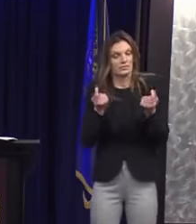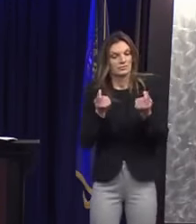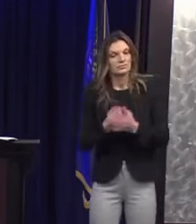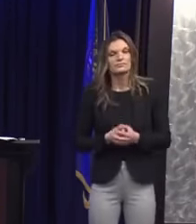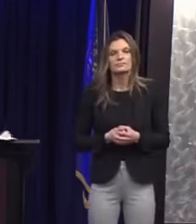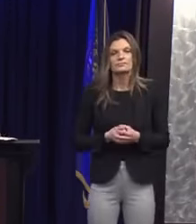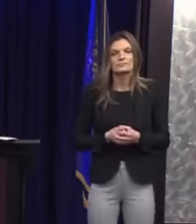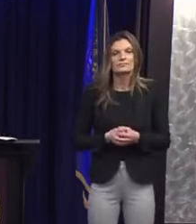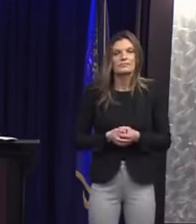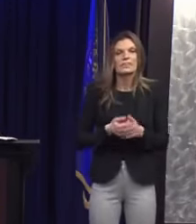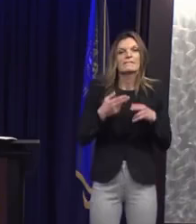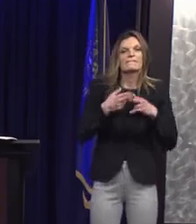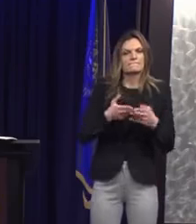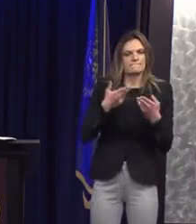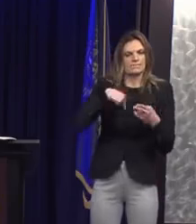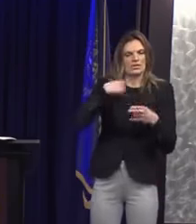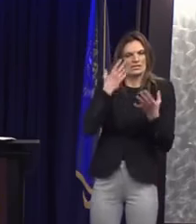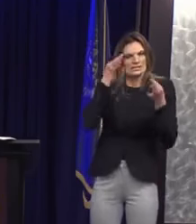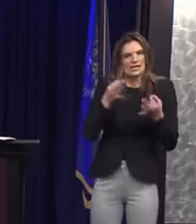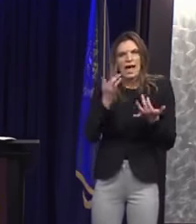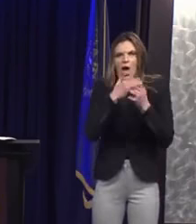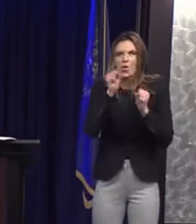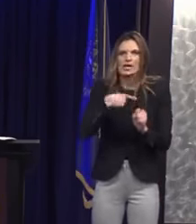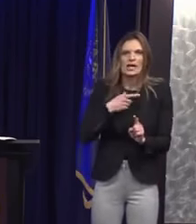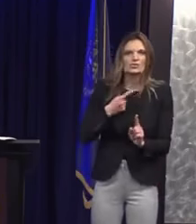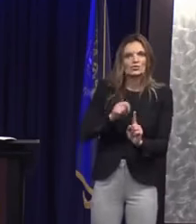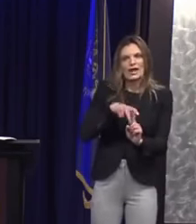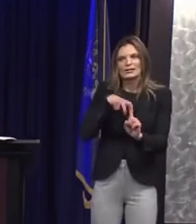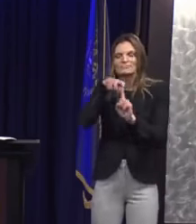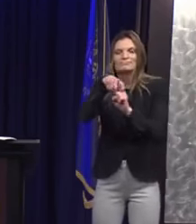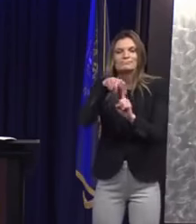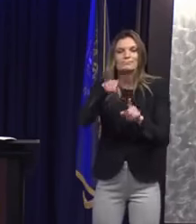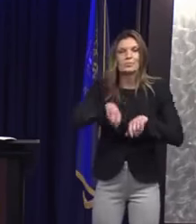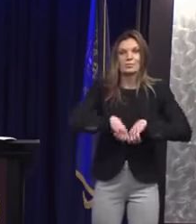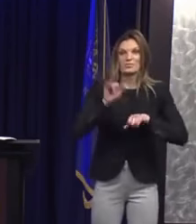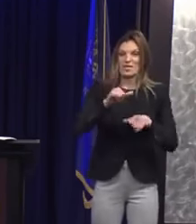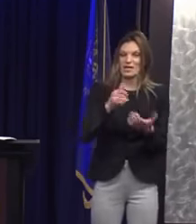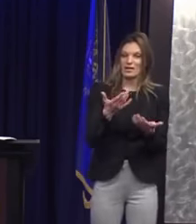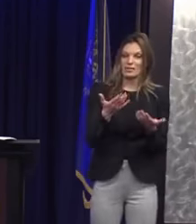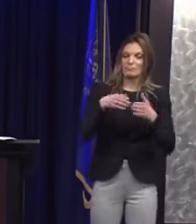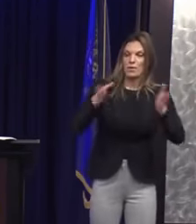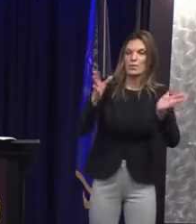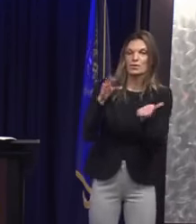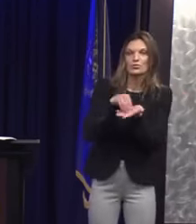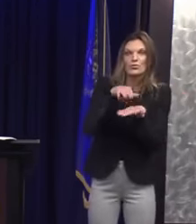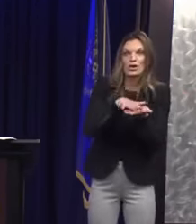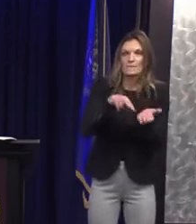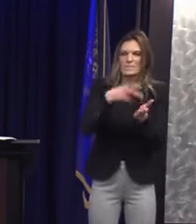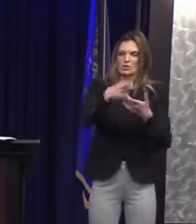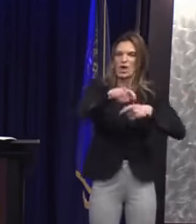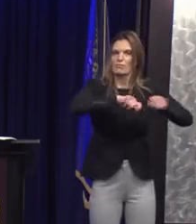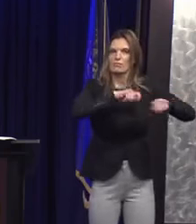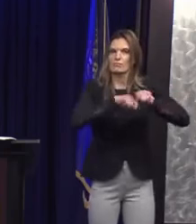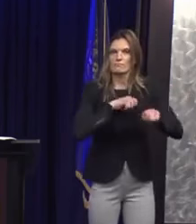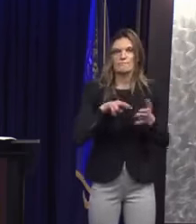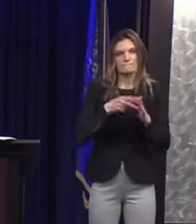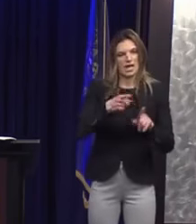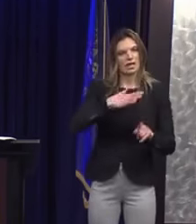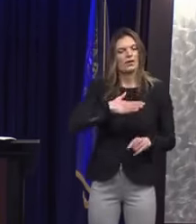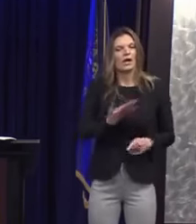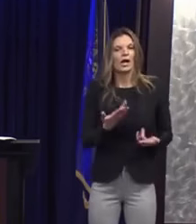destruction of public records, the elements of which are that that the defendant willfully